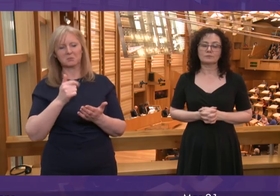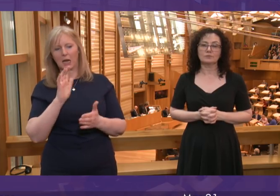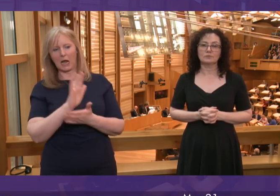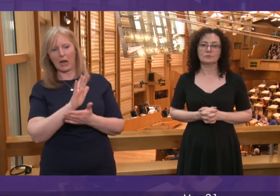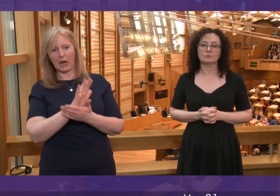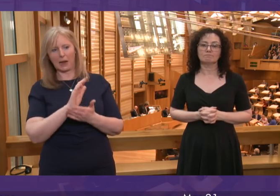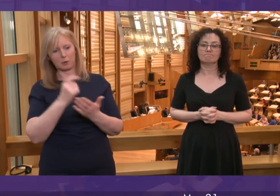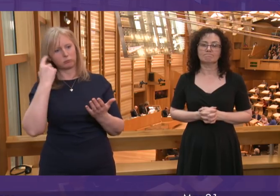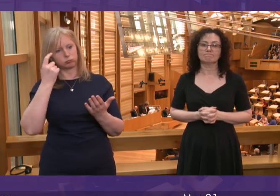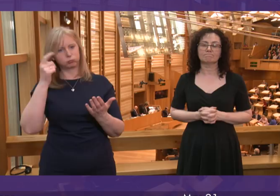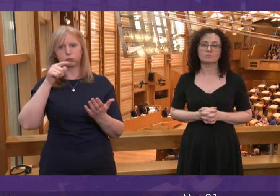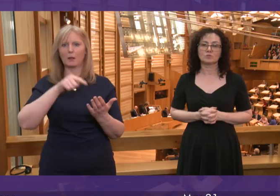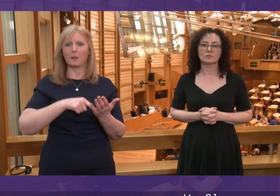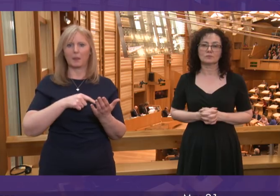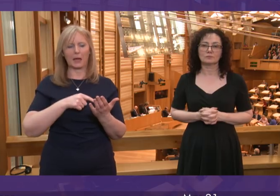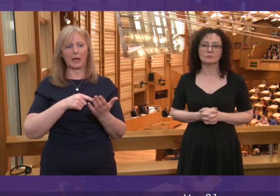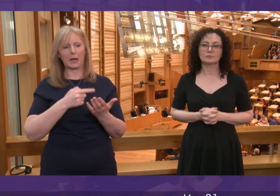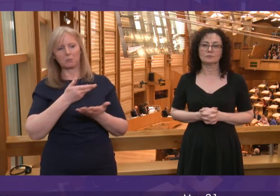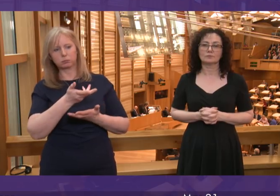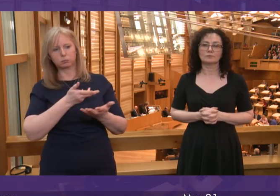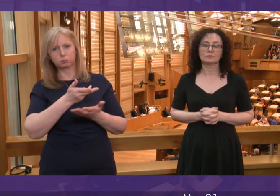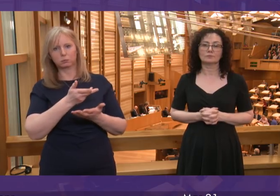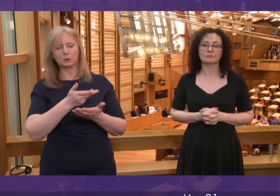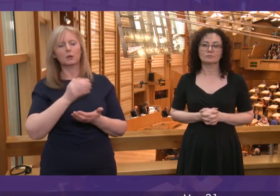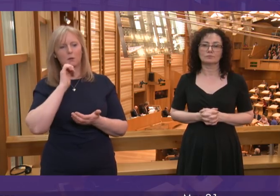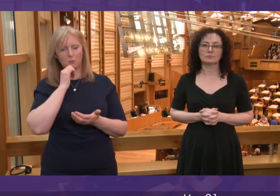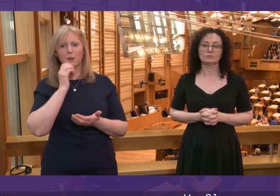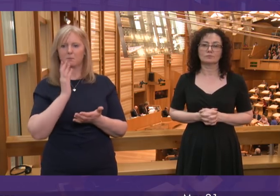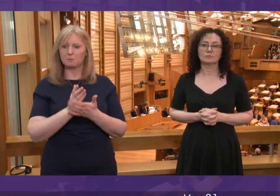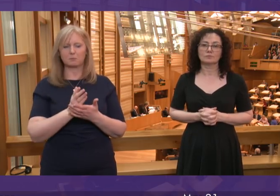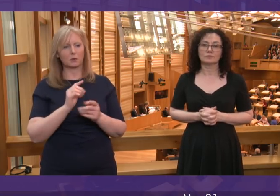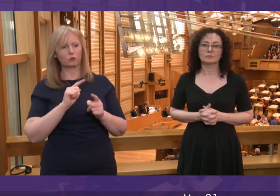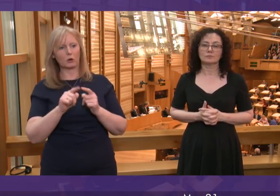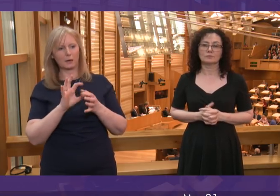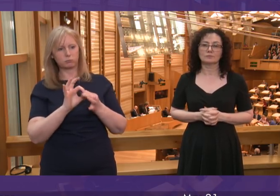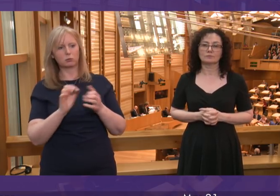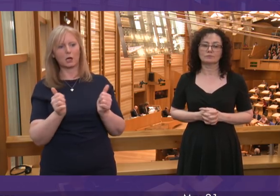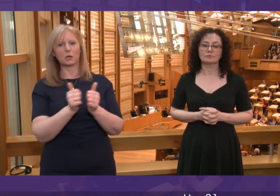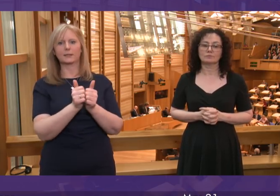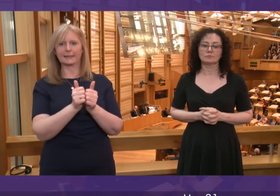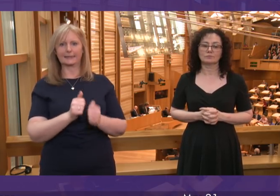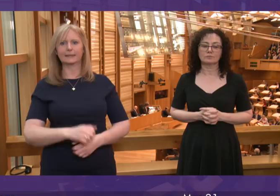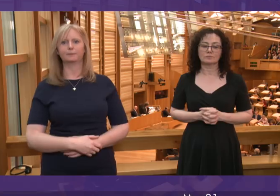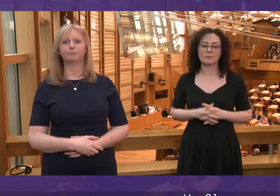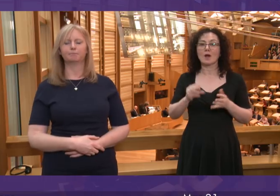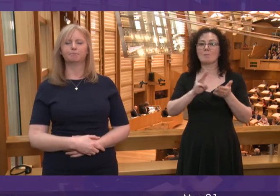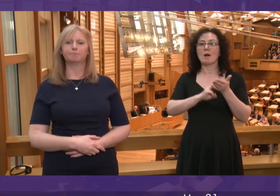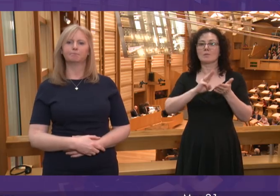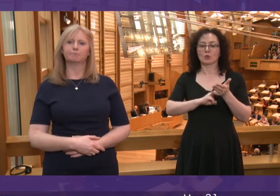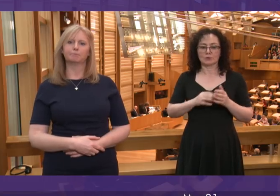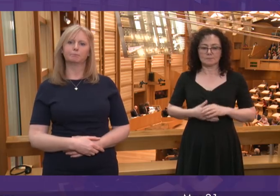to consider that and discuss that with him. So, yes, we will be happy to try to build consensus. And Mark McDermott.